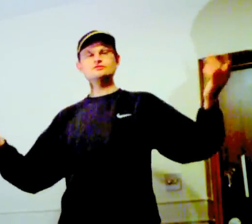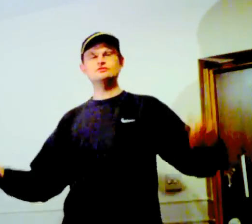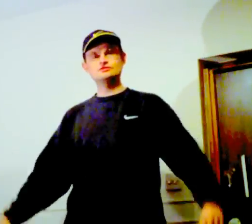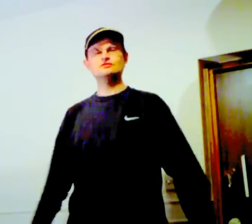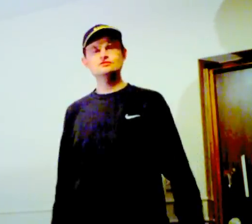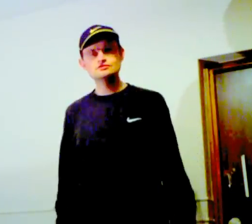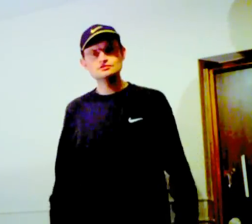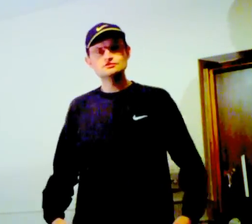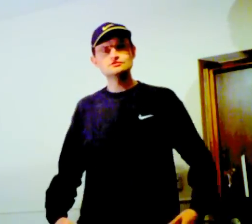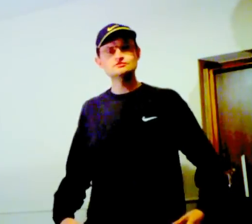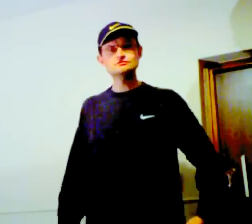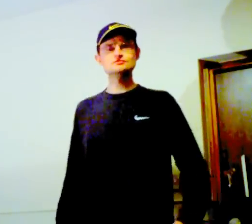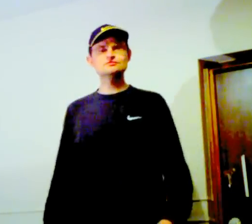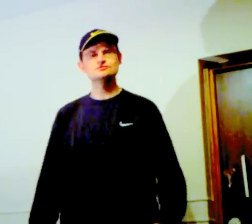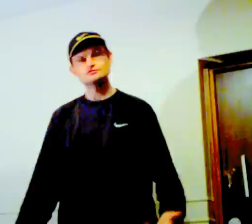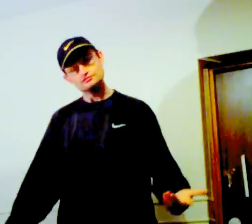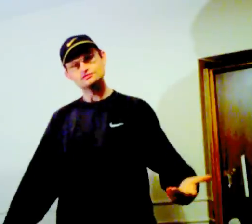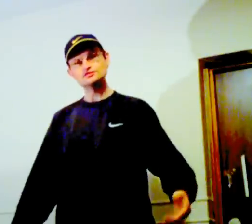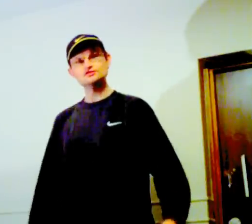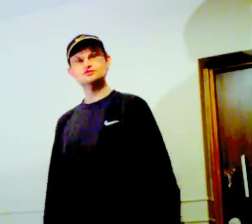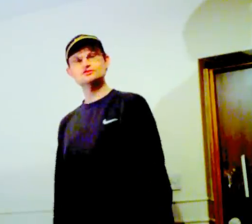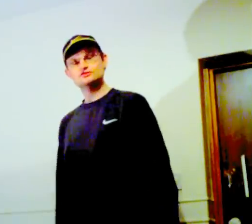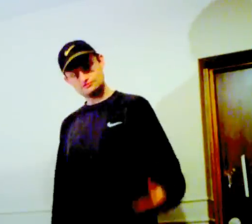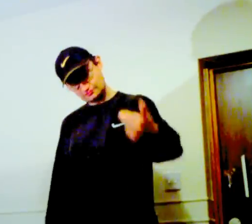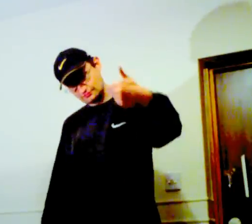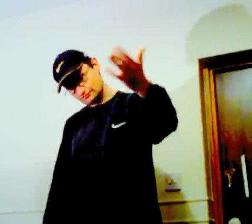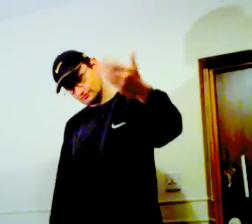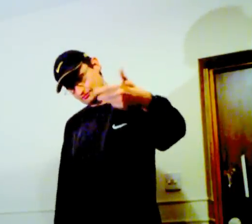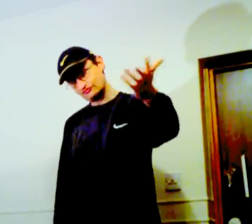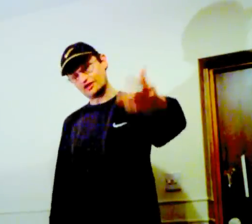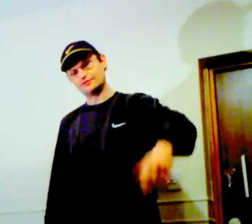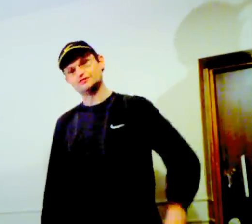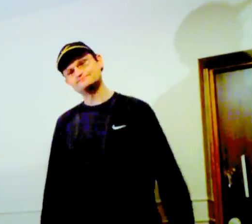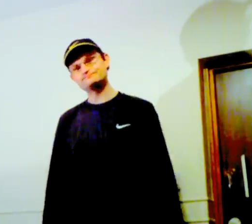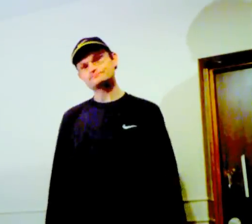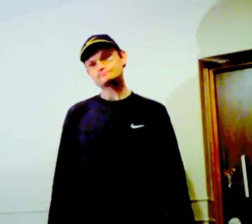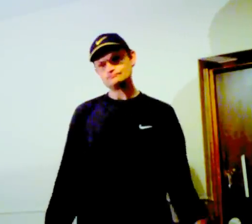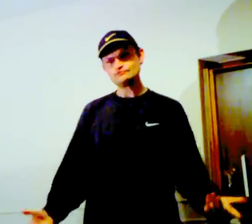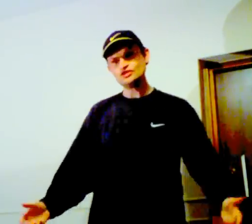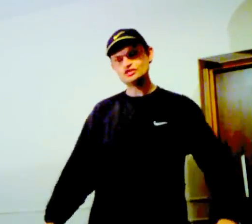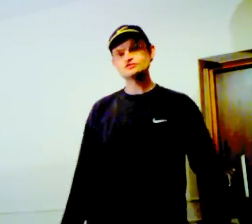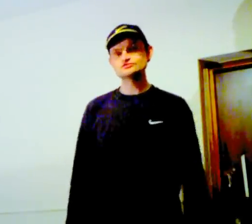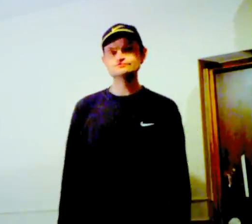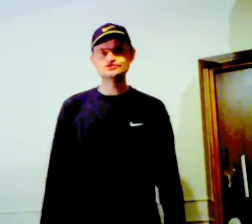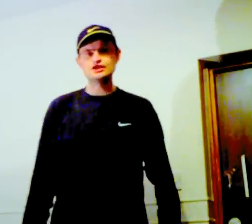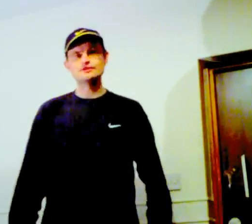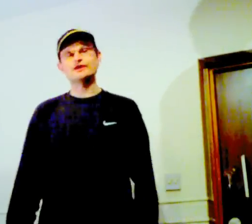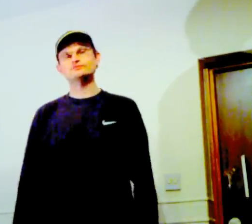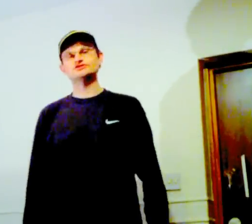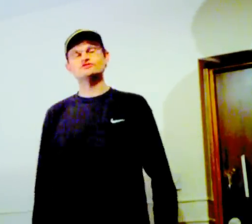tell me. You know, tell me about myself.